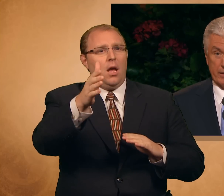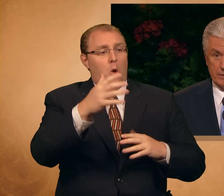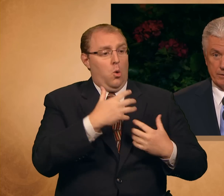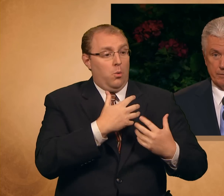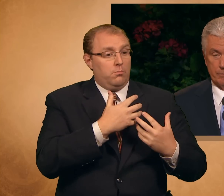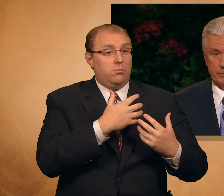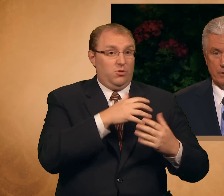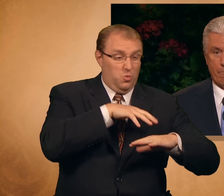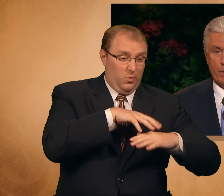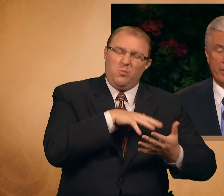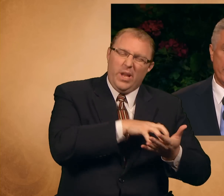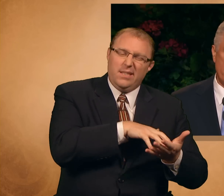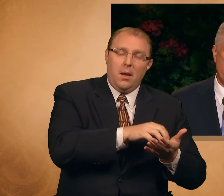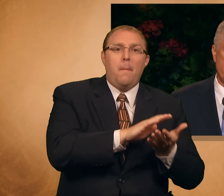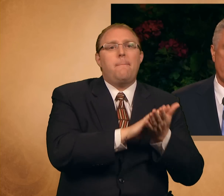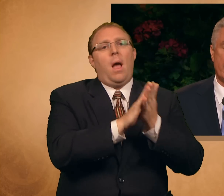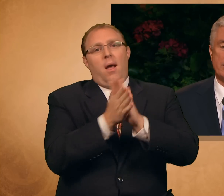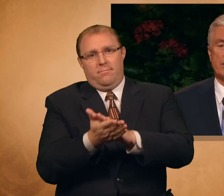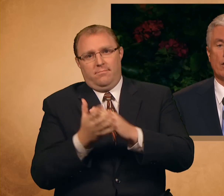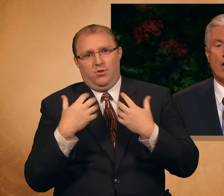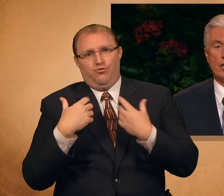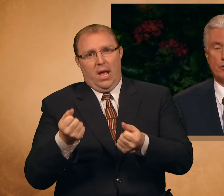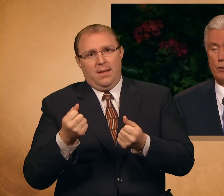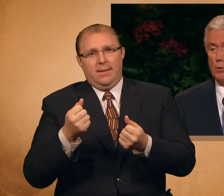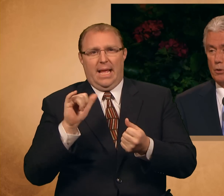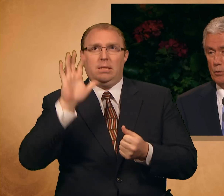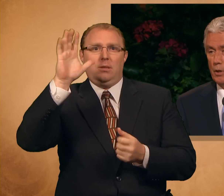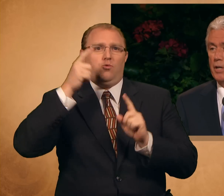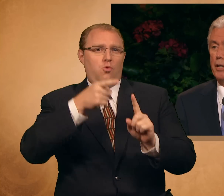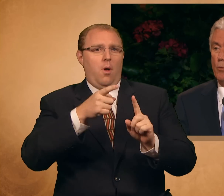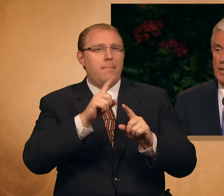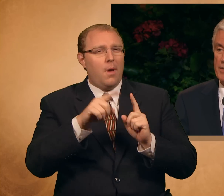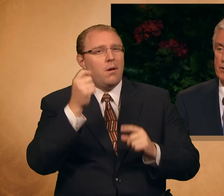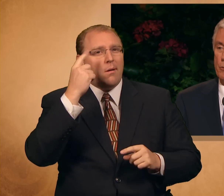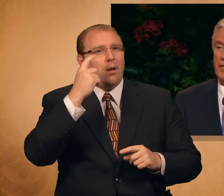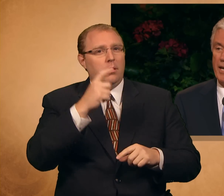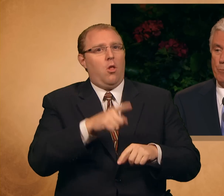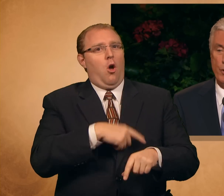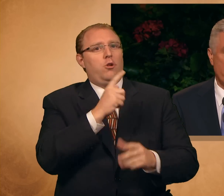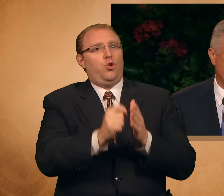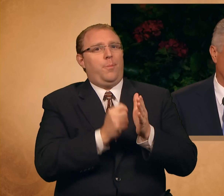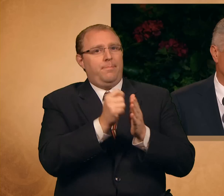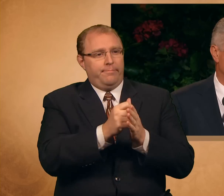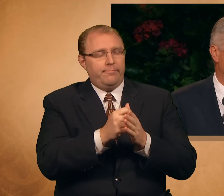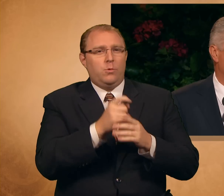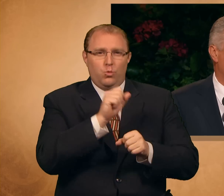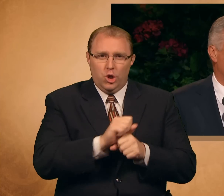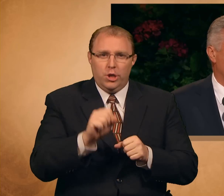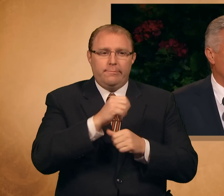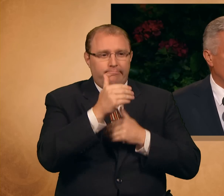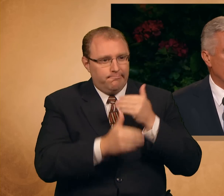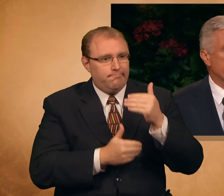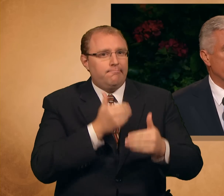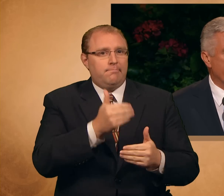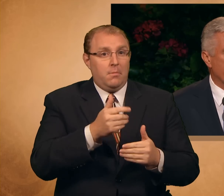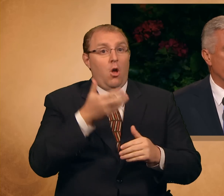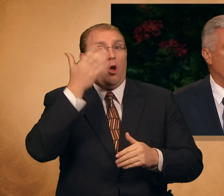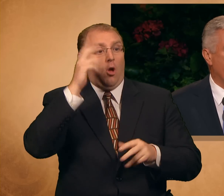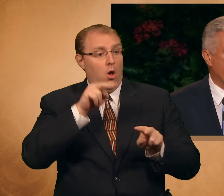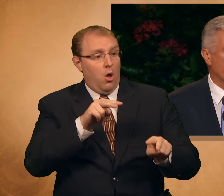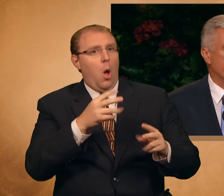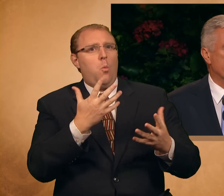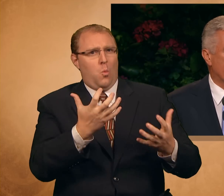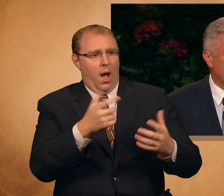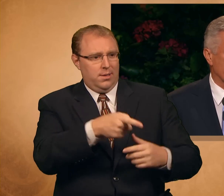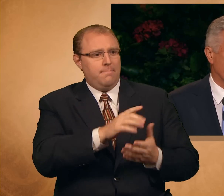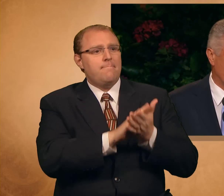strengths. But He knows that this is a long-term goal. He wants us to become perfect. And if we stay on the